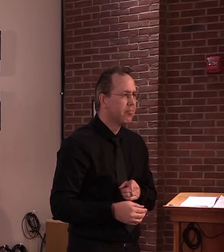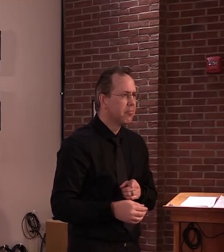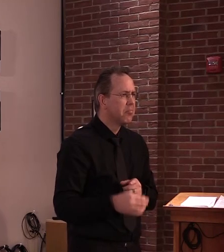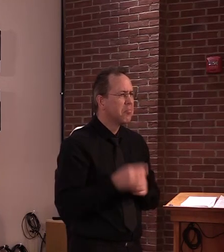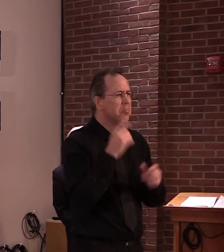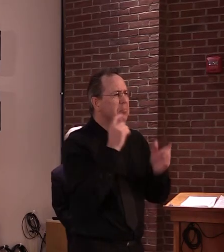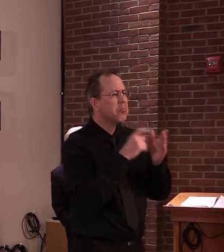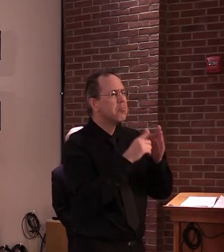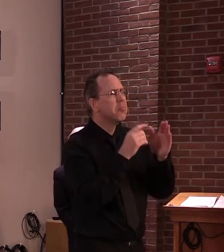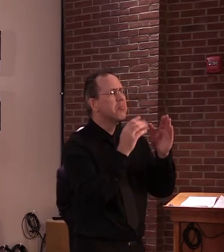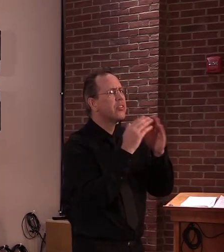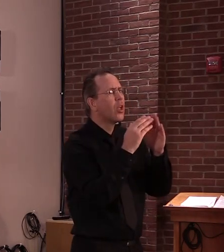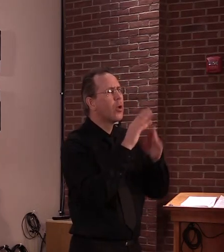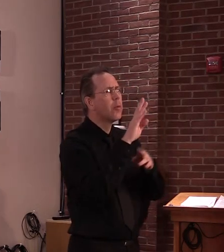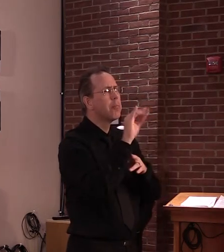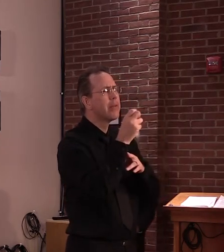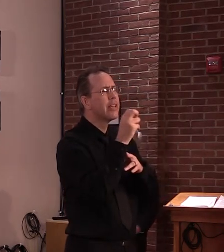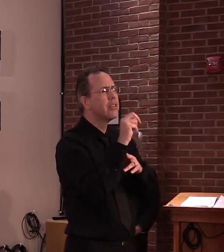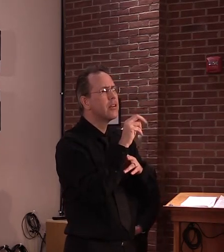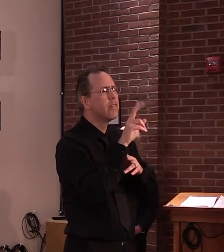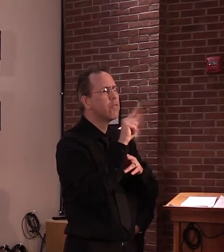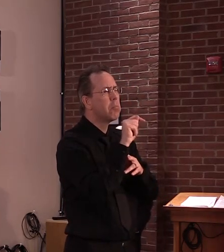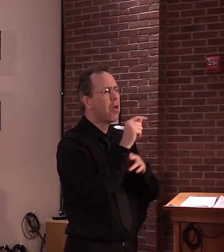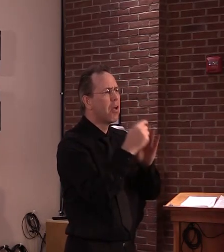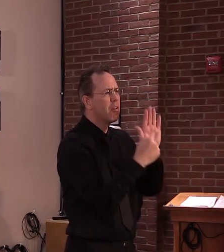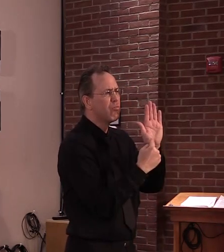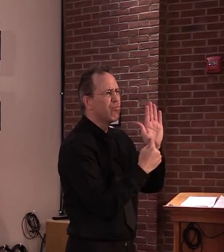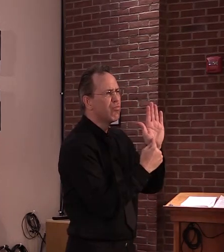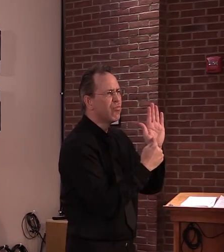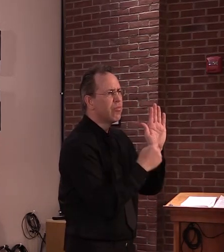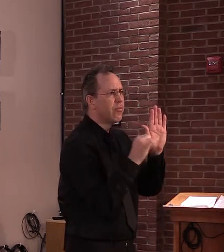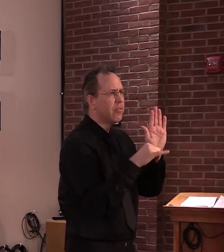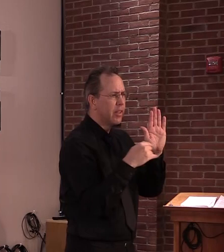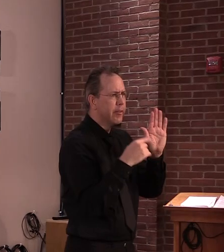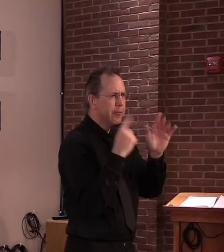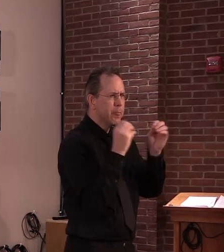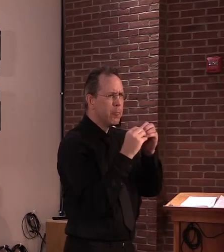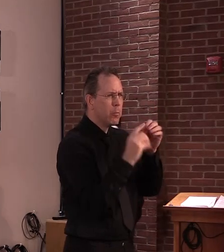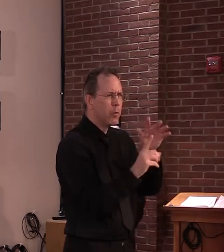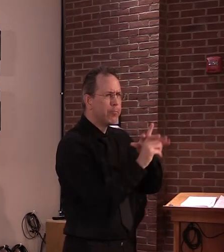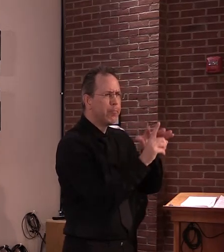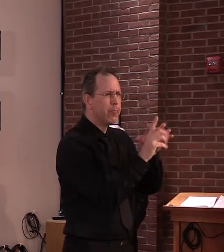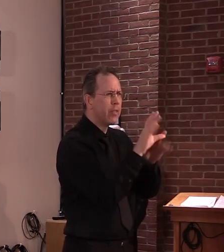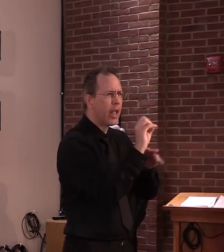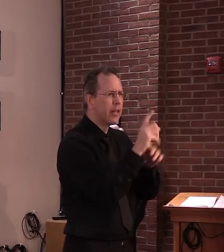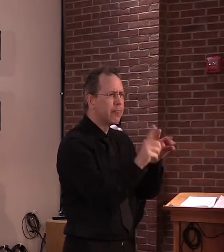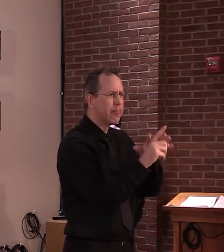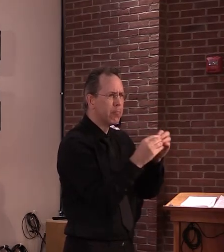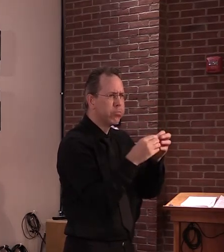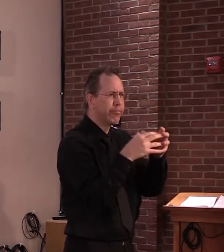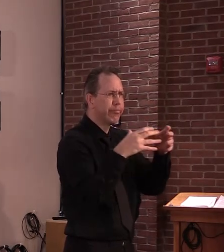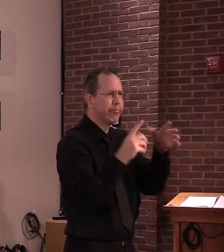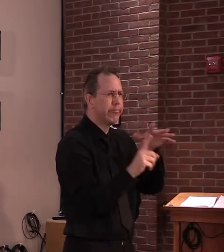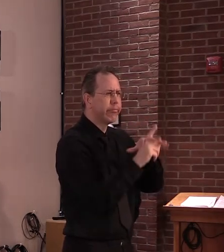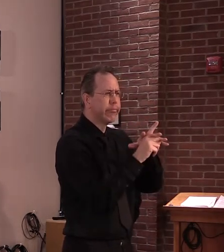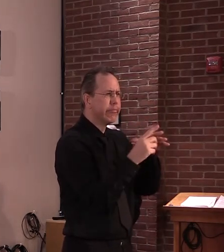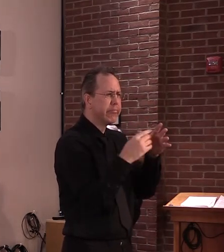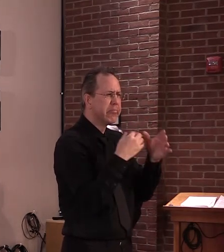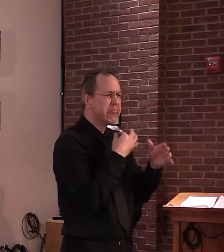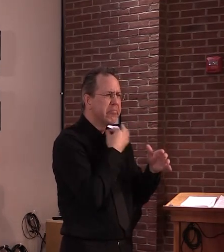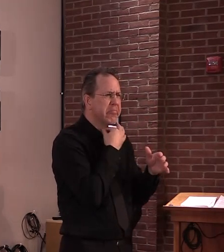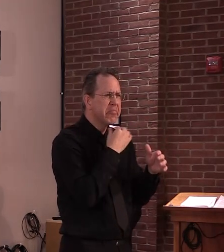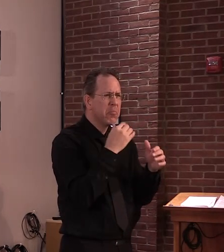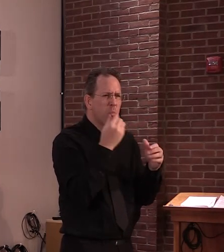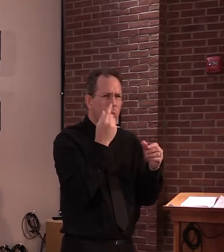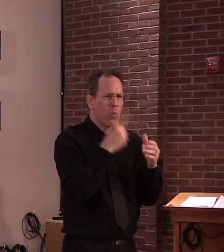County. And I was just wondering if there is there anything going on there? Were they, you know, in a particular area? I think five of the six